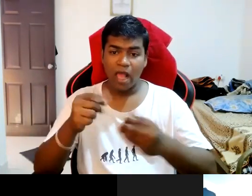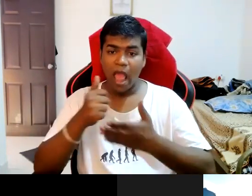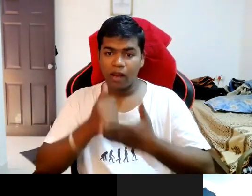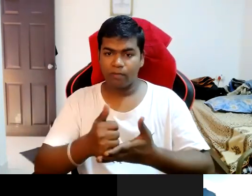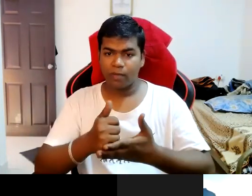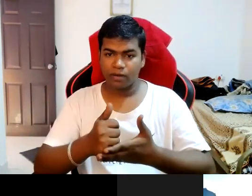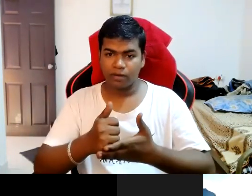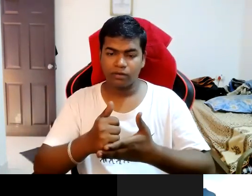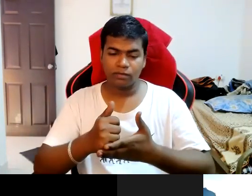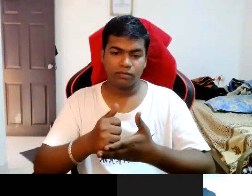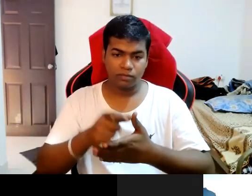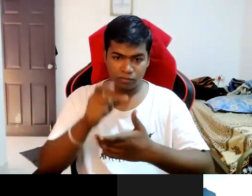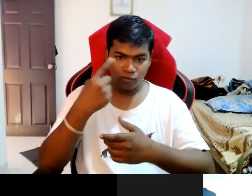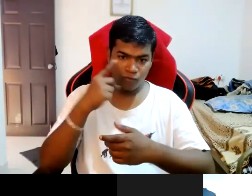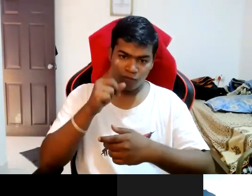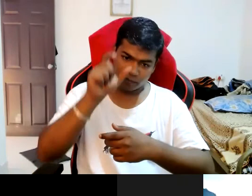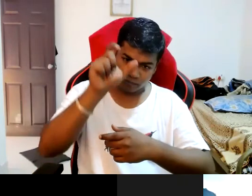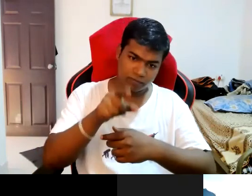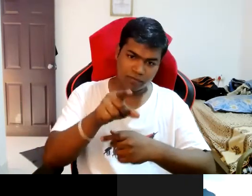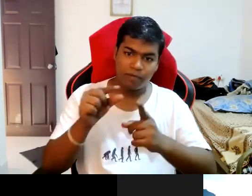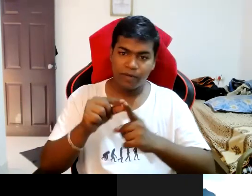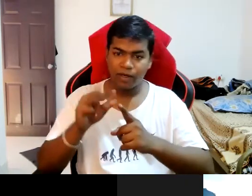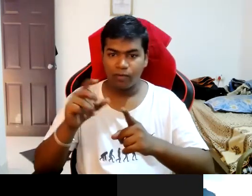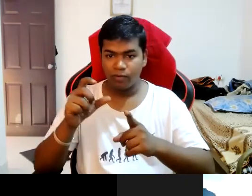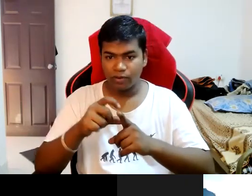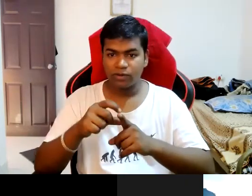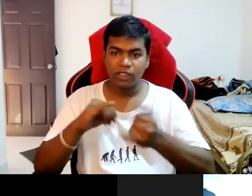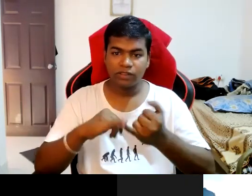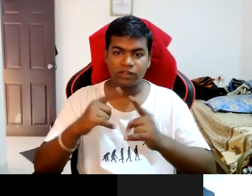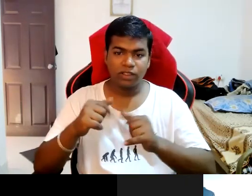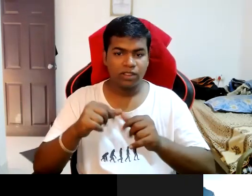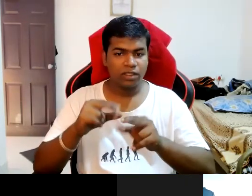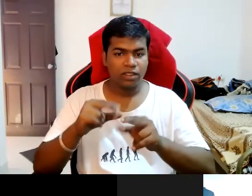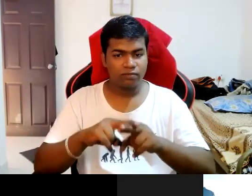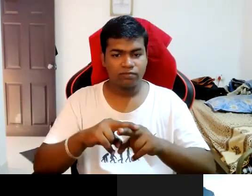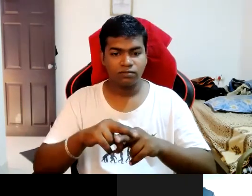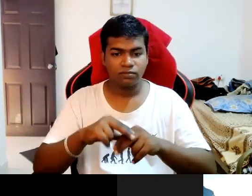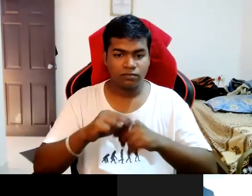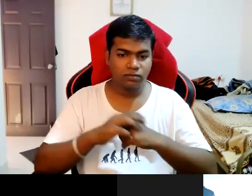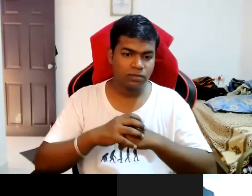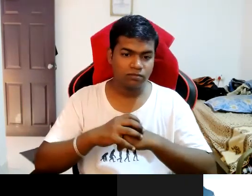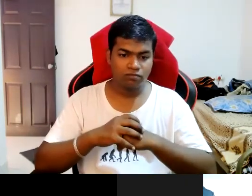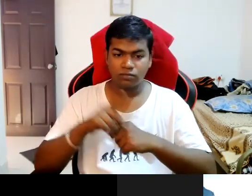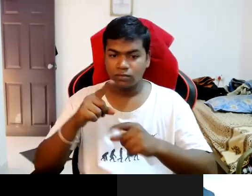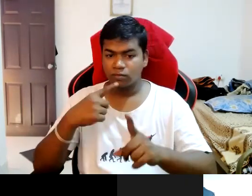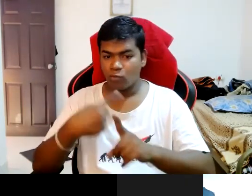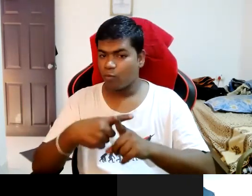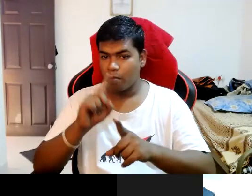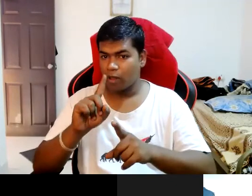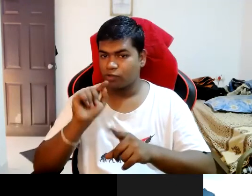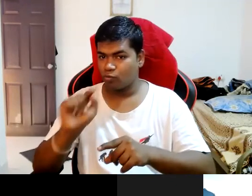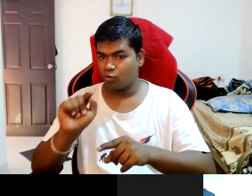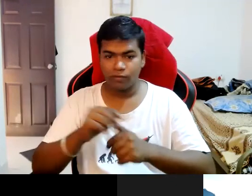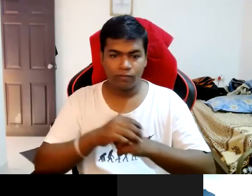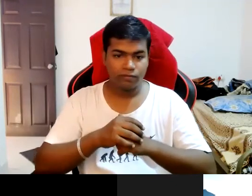particular for uh pw staff so that is one place point here so if